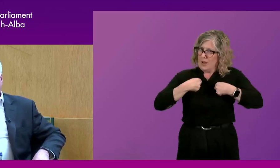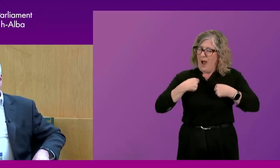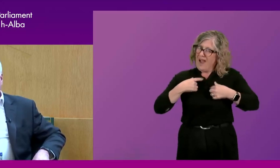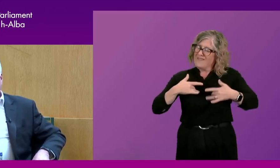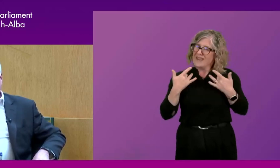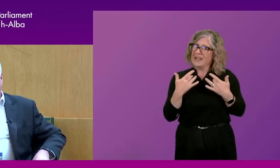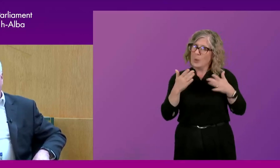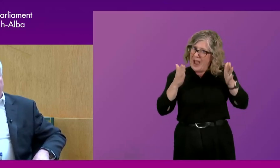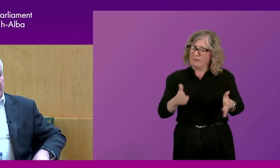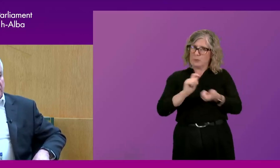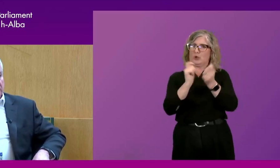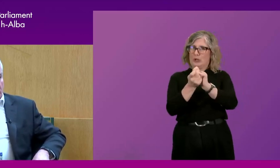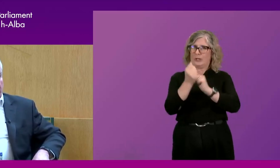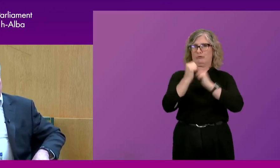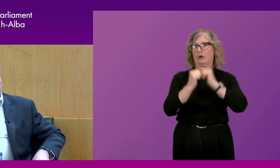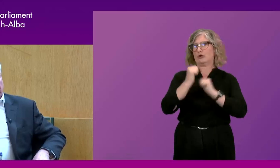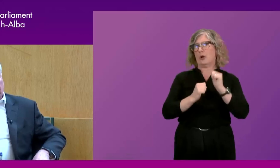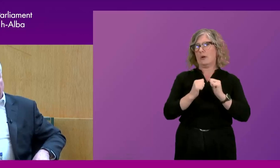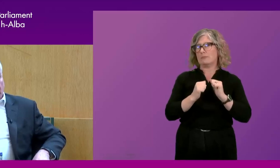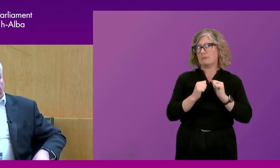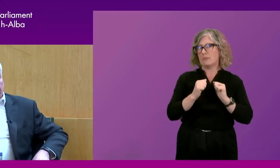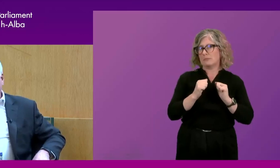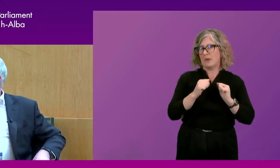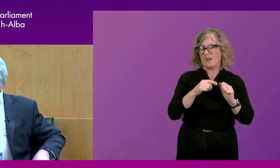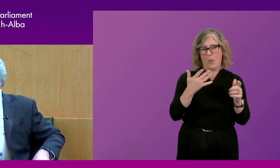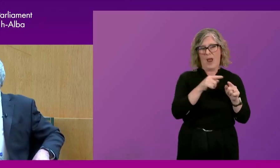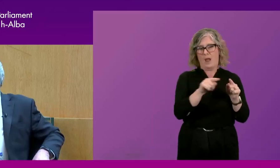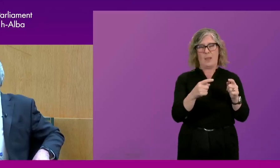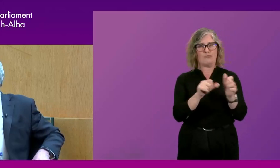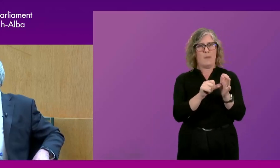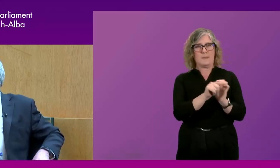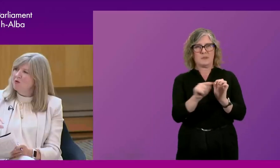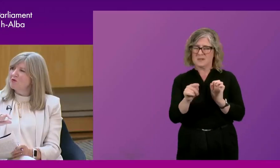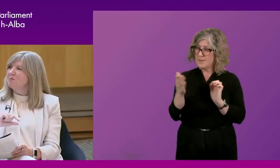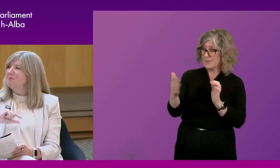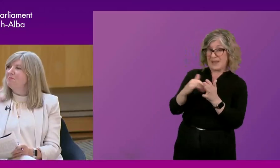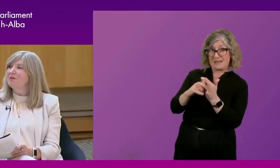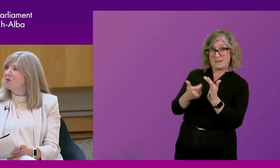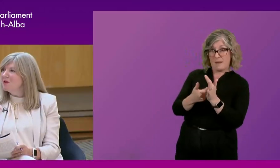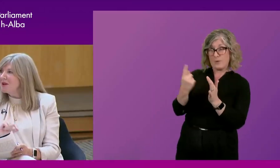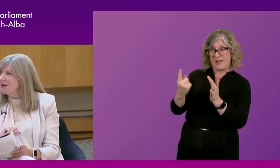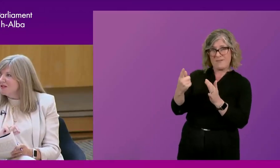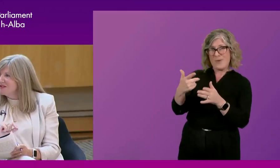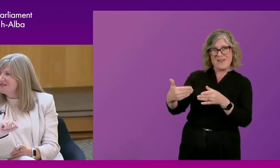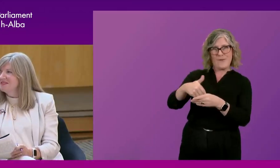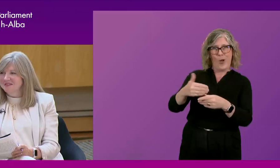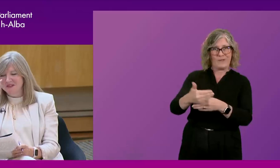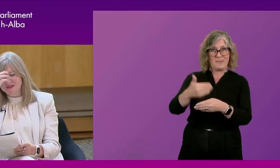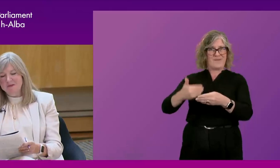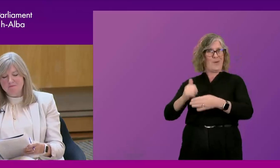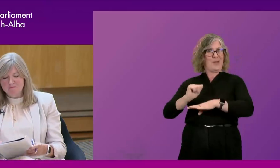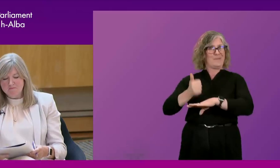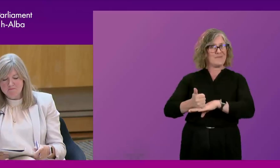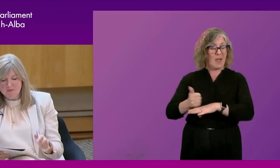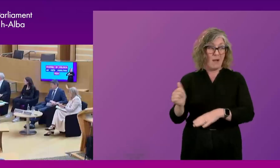need to actually change the structure of the way these problem areas work. Thank you. And Esther is someone who was involved from before the beginning. Yeah, well,